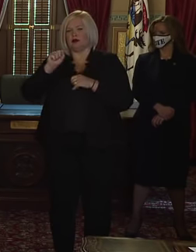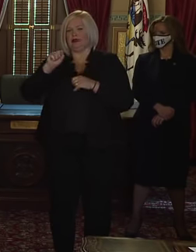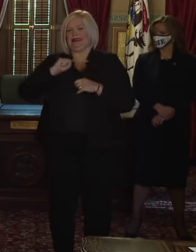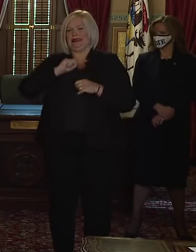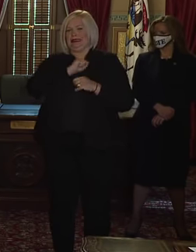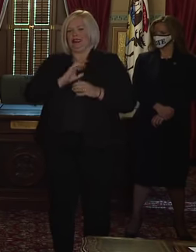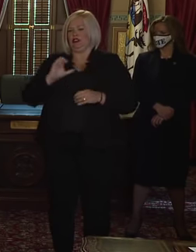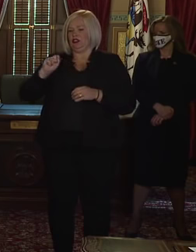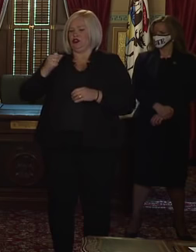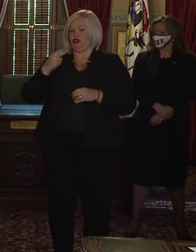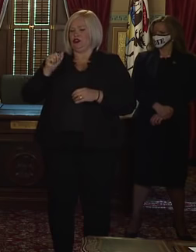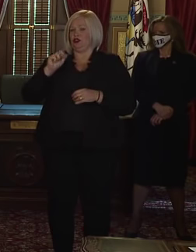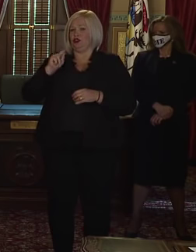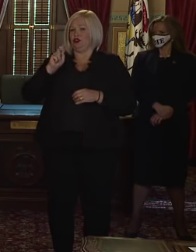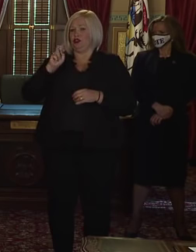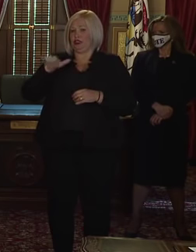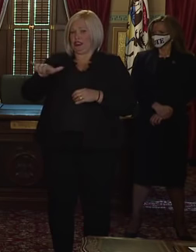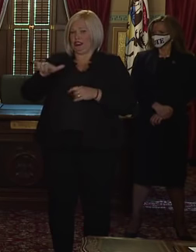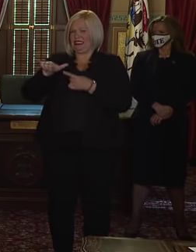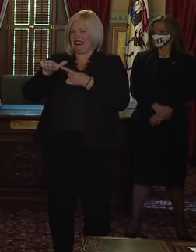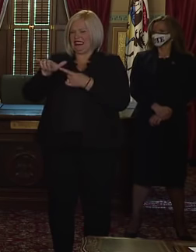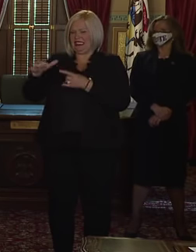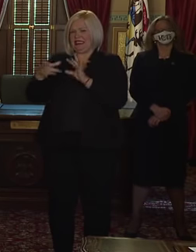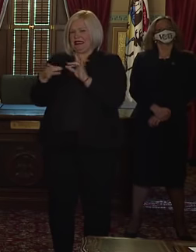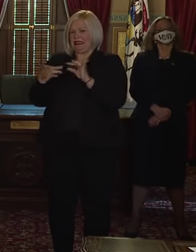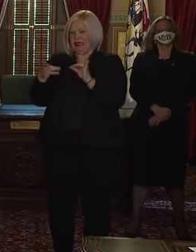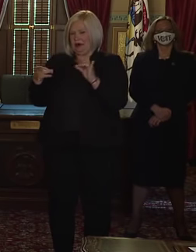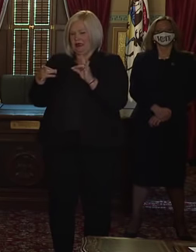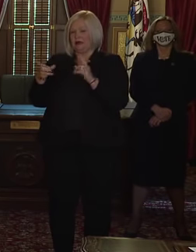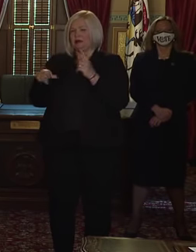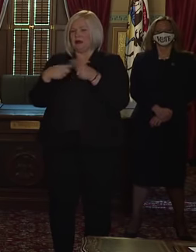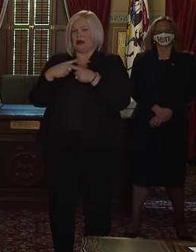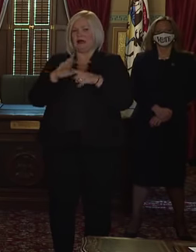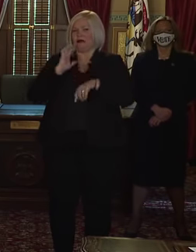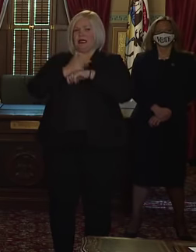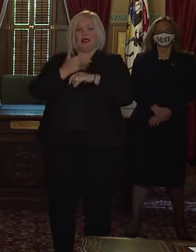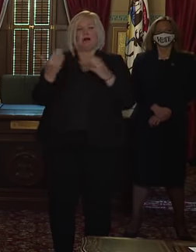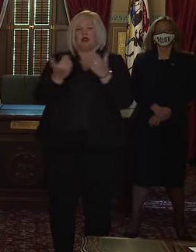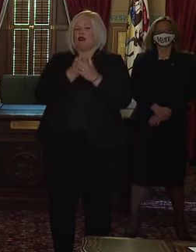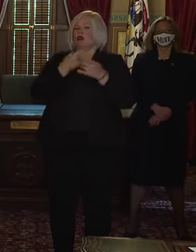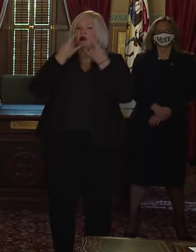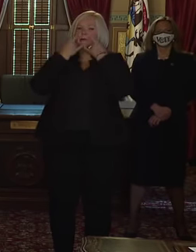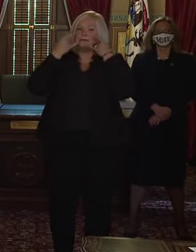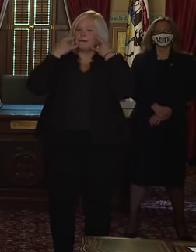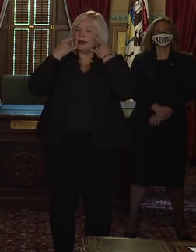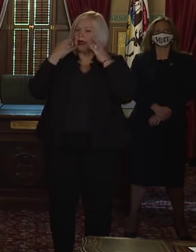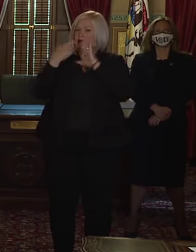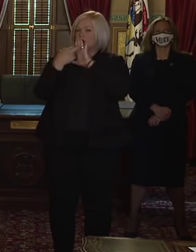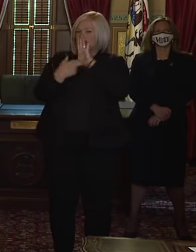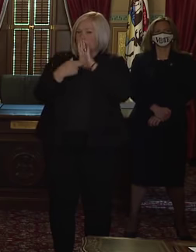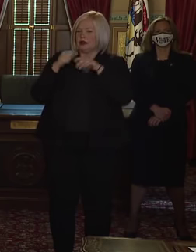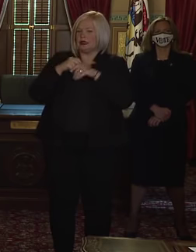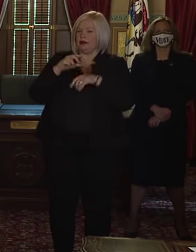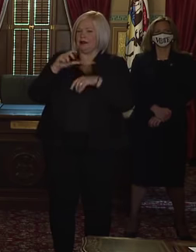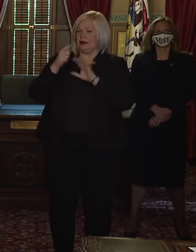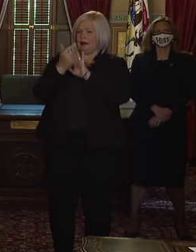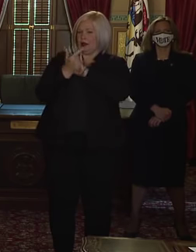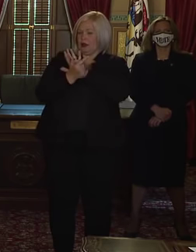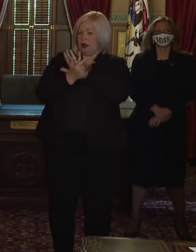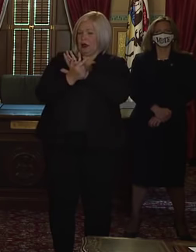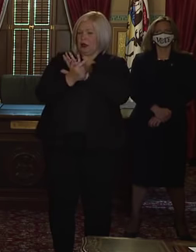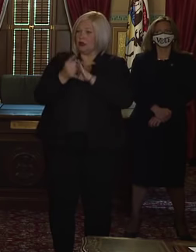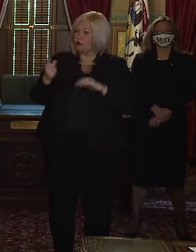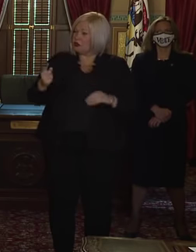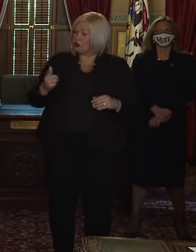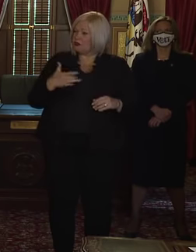weekend where he immediately ruled out putting any type of a mask mandate into statute. Were you perturbed by